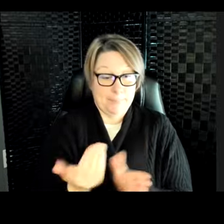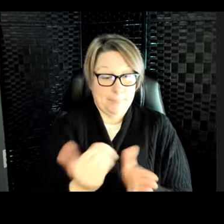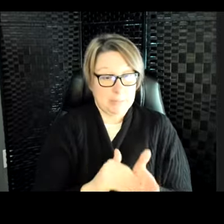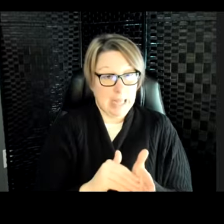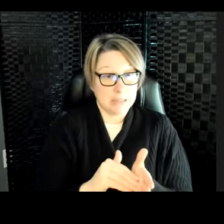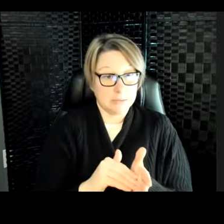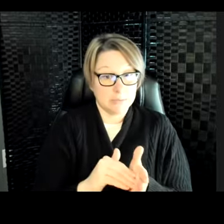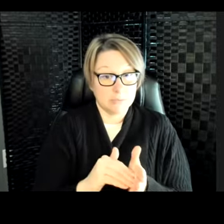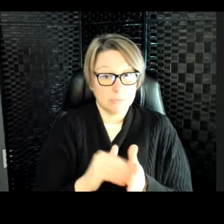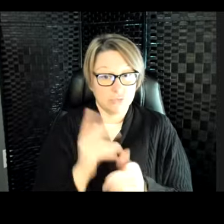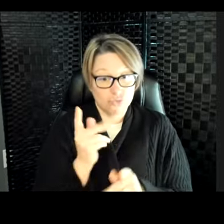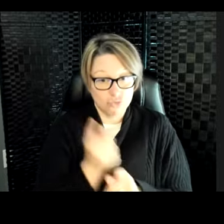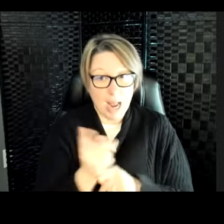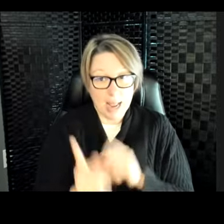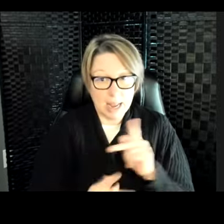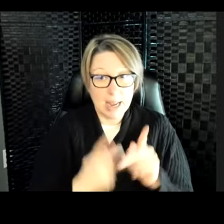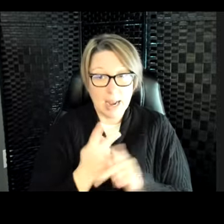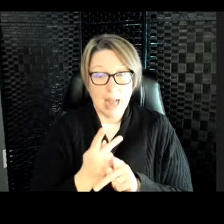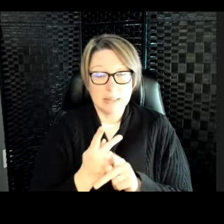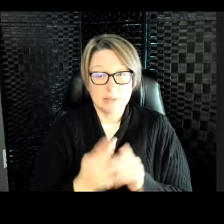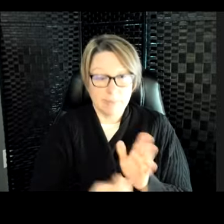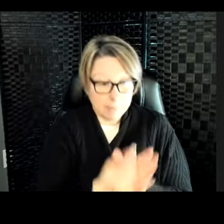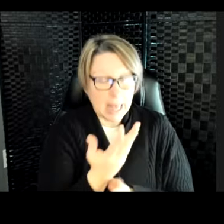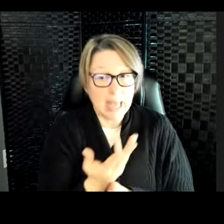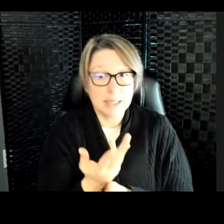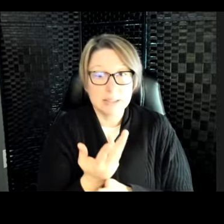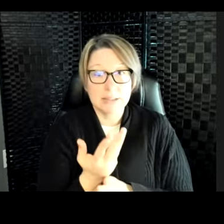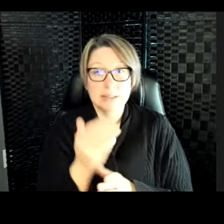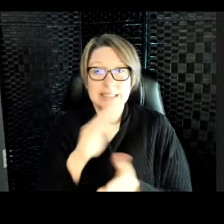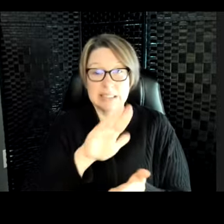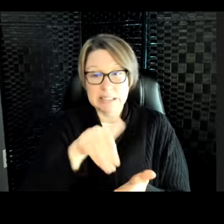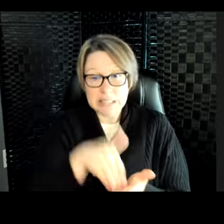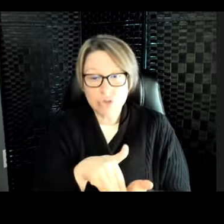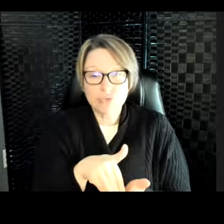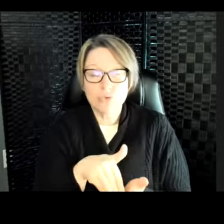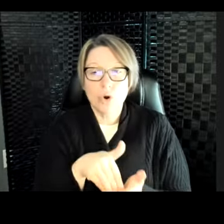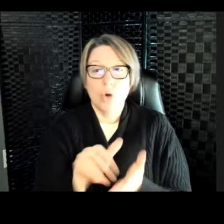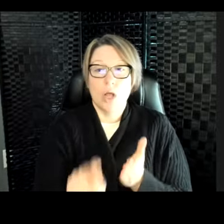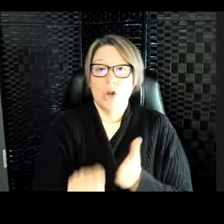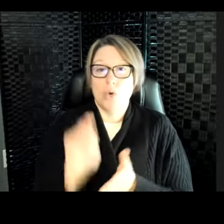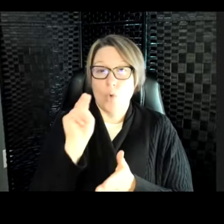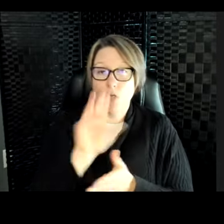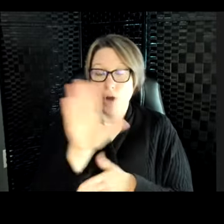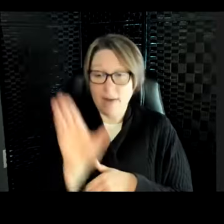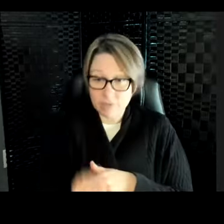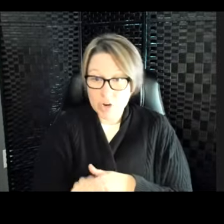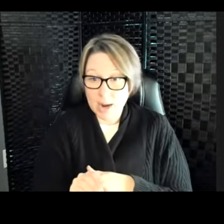kinds of plants in Central and Northern Africa that these